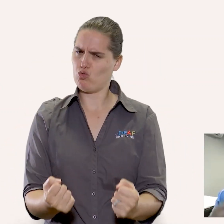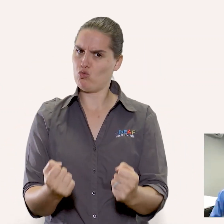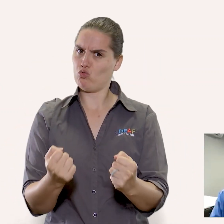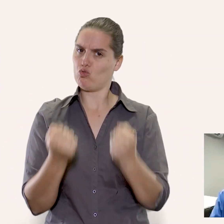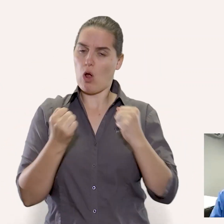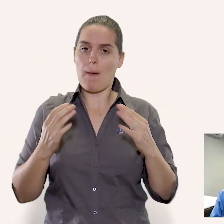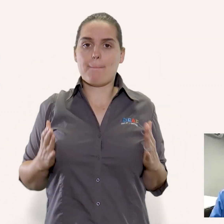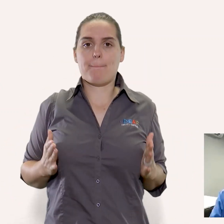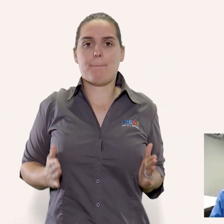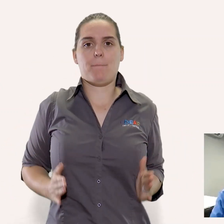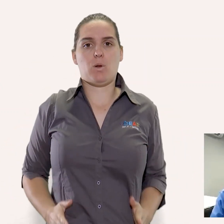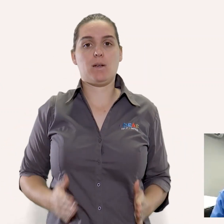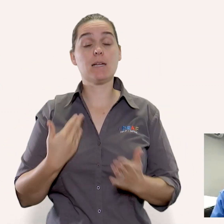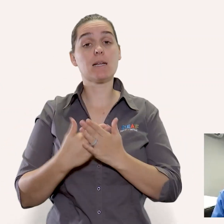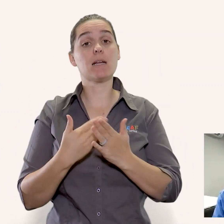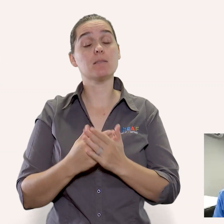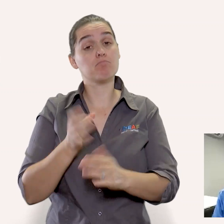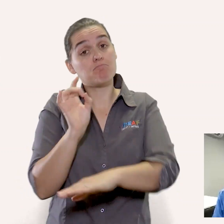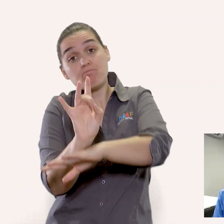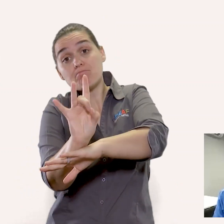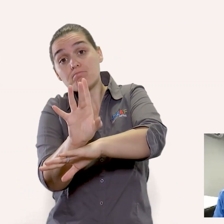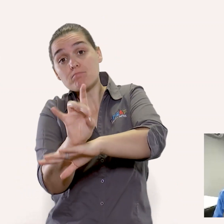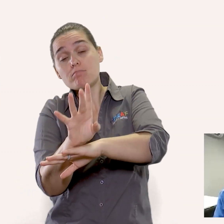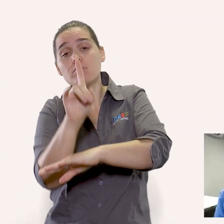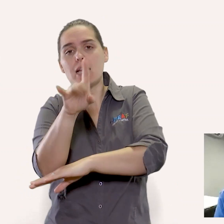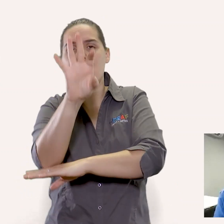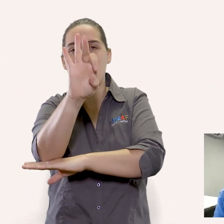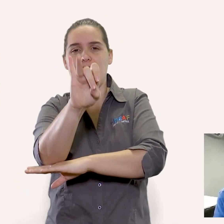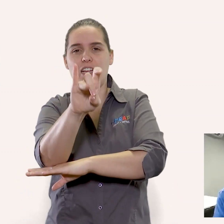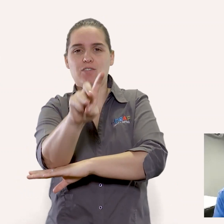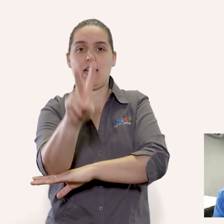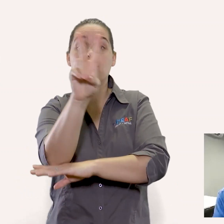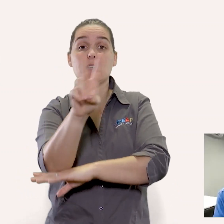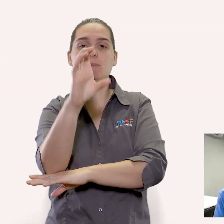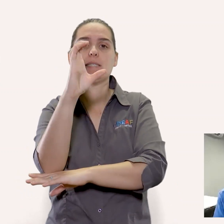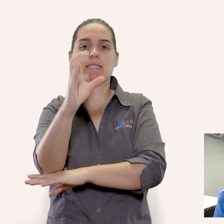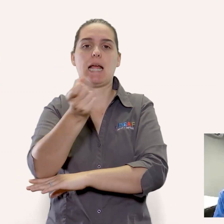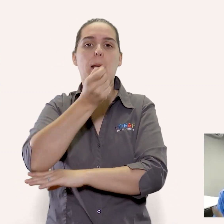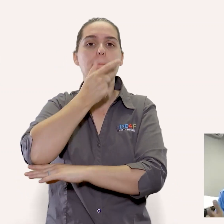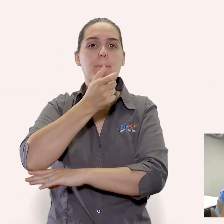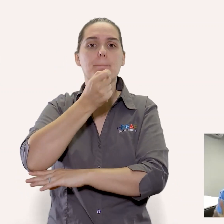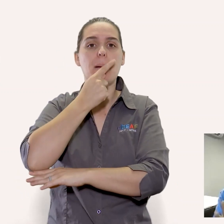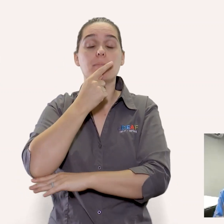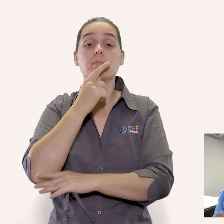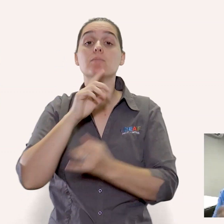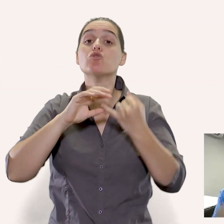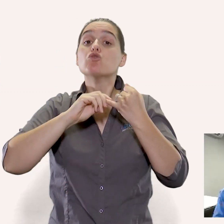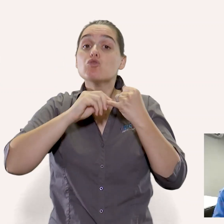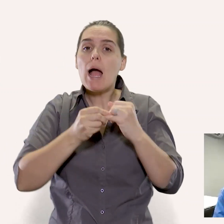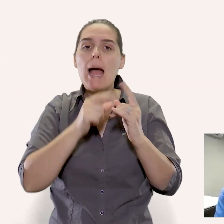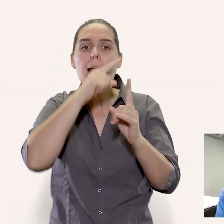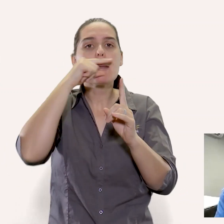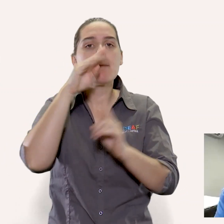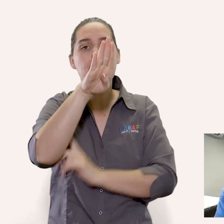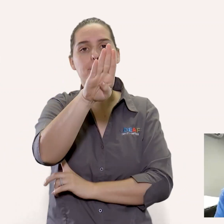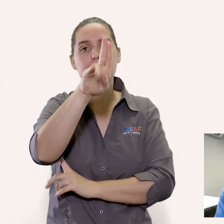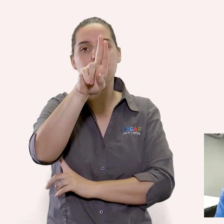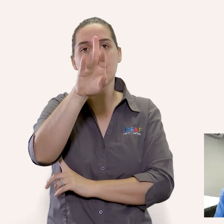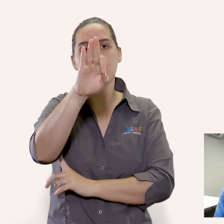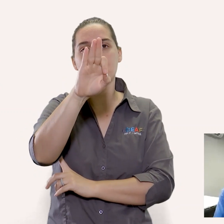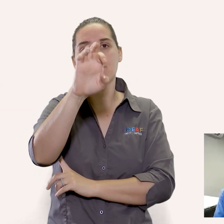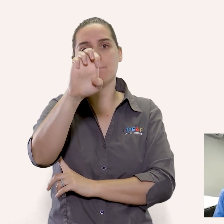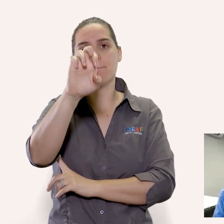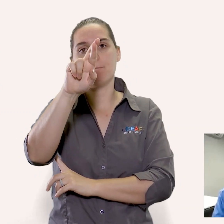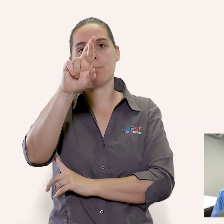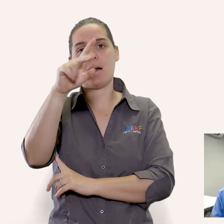strengthens the body's immune system my advice is you take a vitamin c product every day preferably a buffered vitamin c